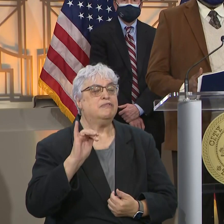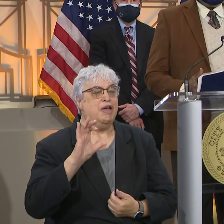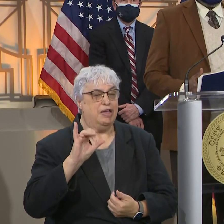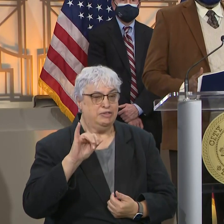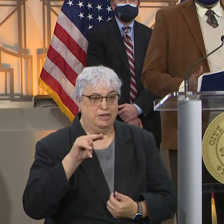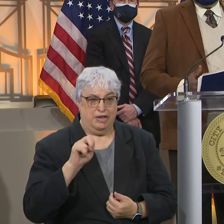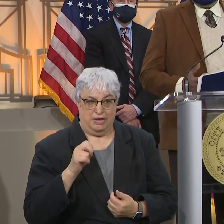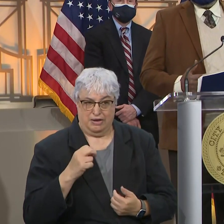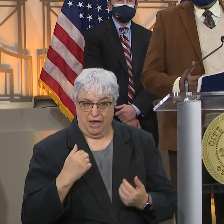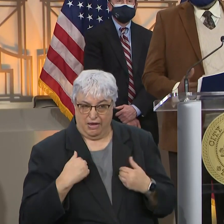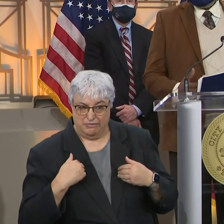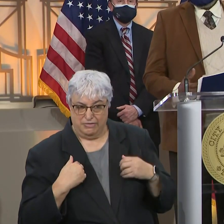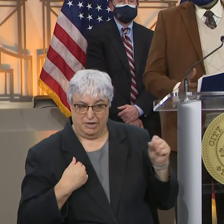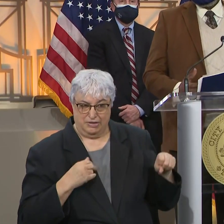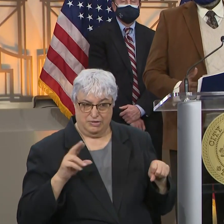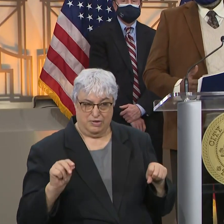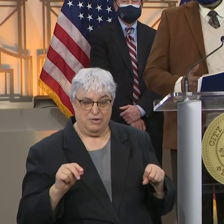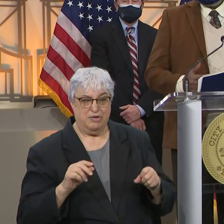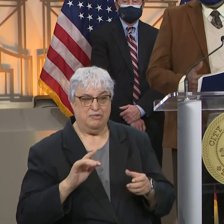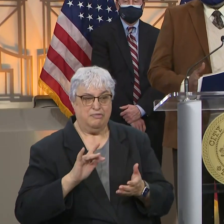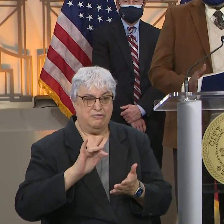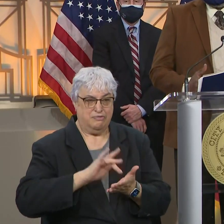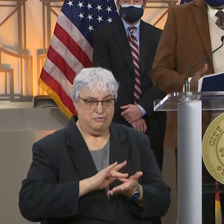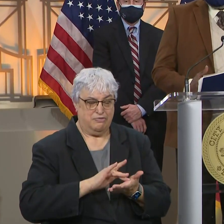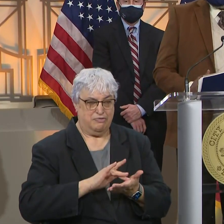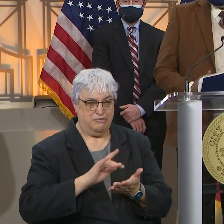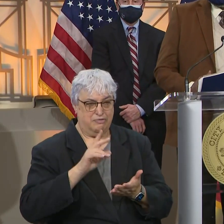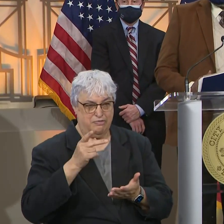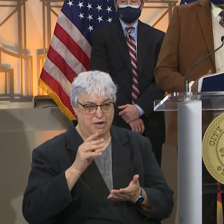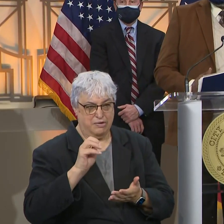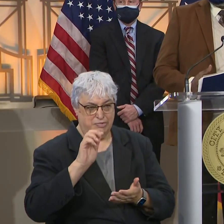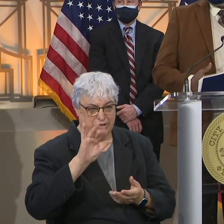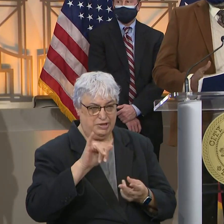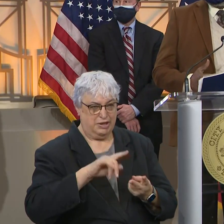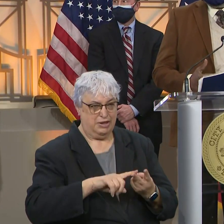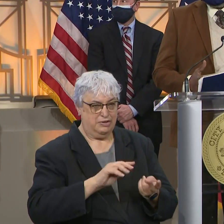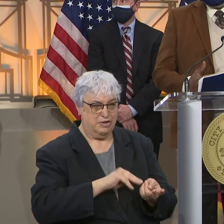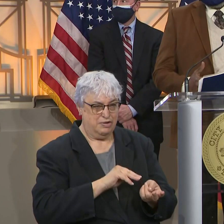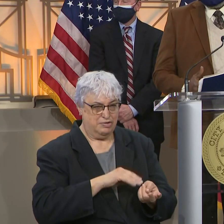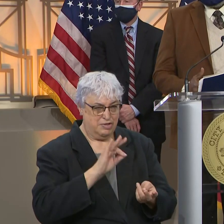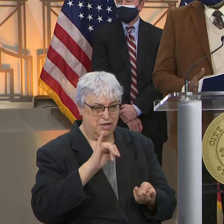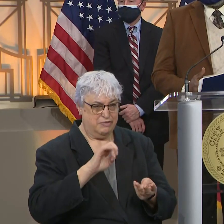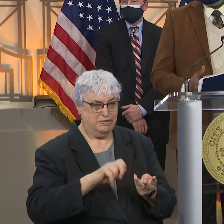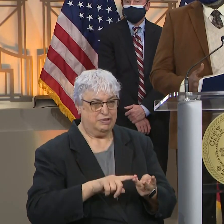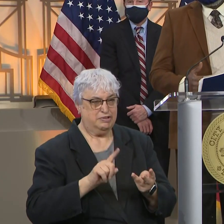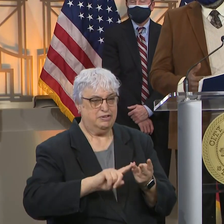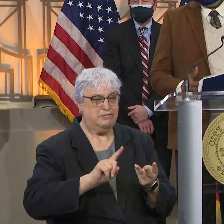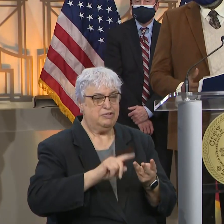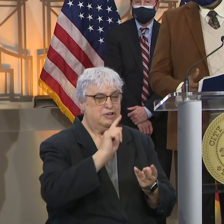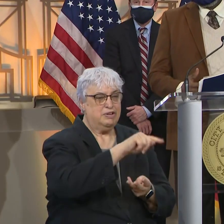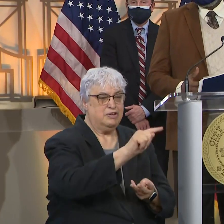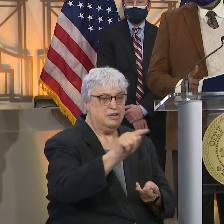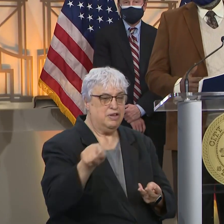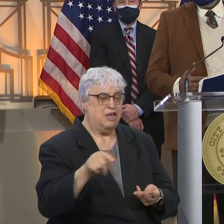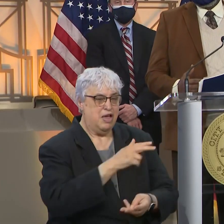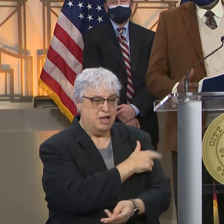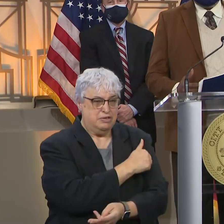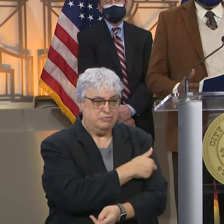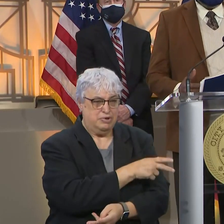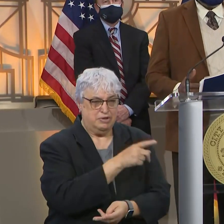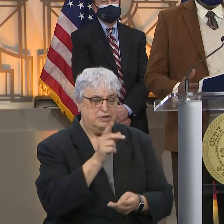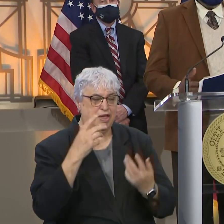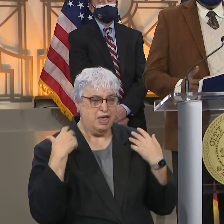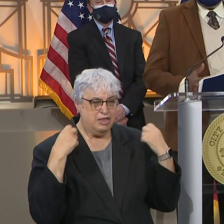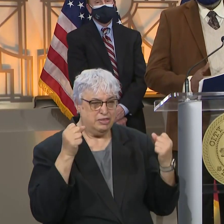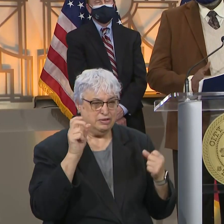is, is that pharmacies, doctors, offices, multiple practices, hospitals, health